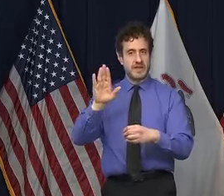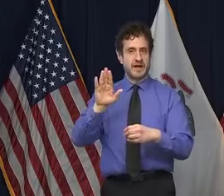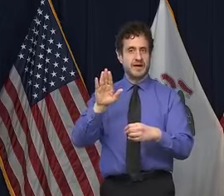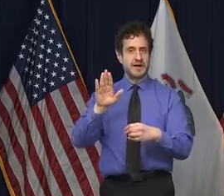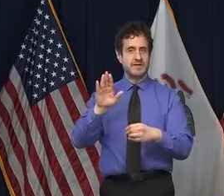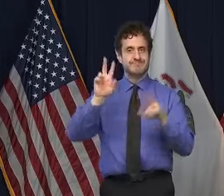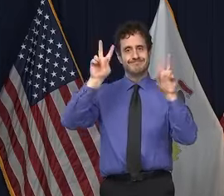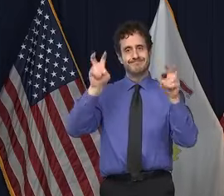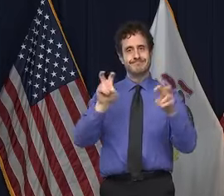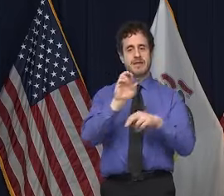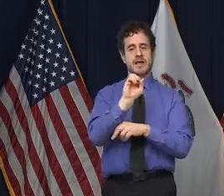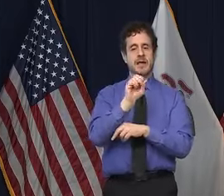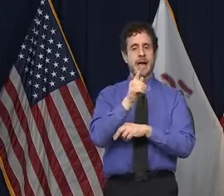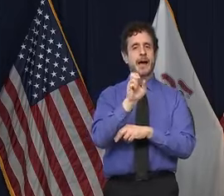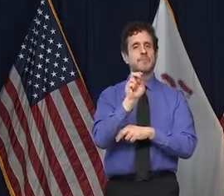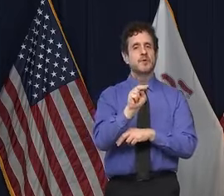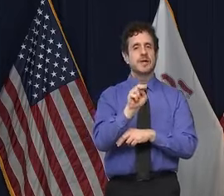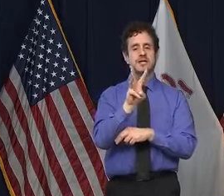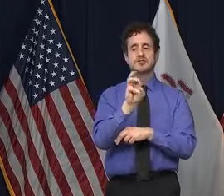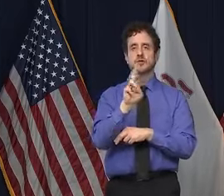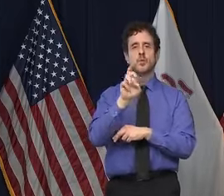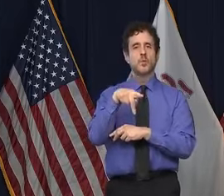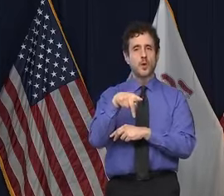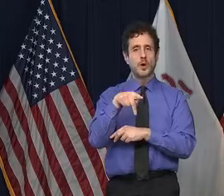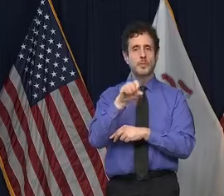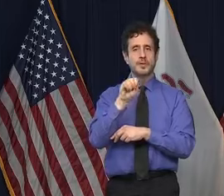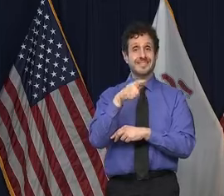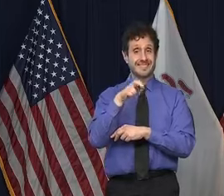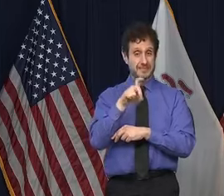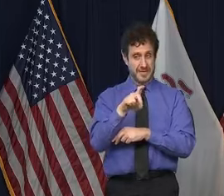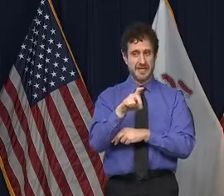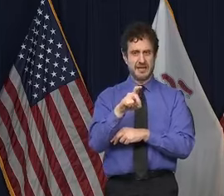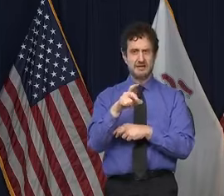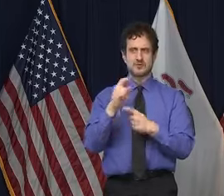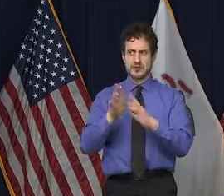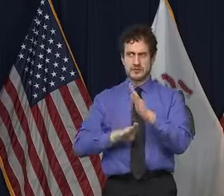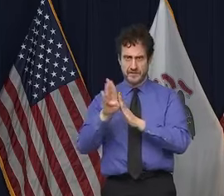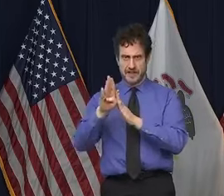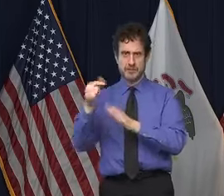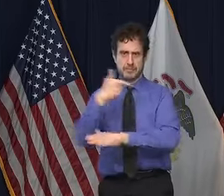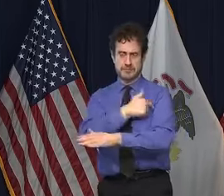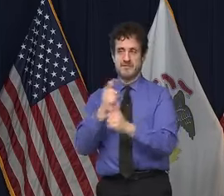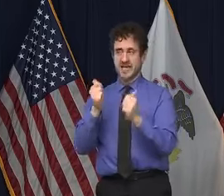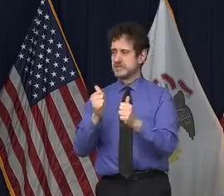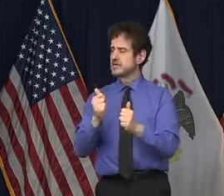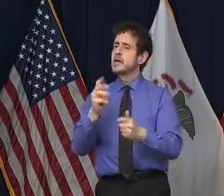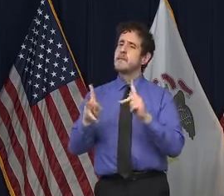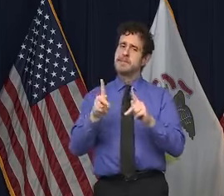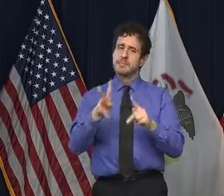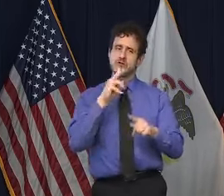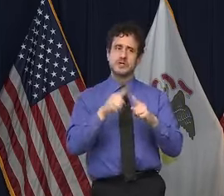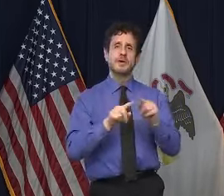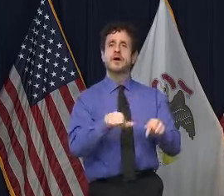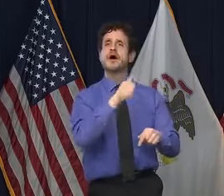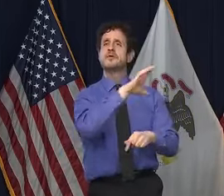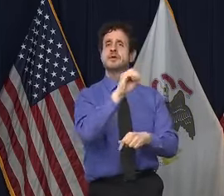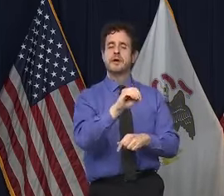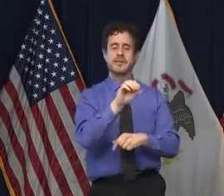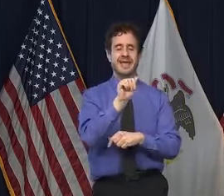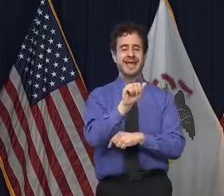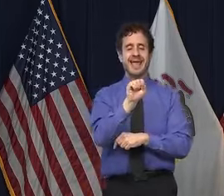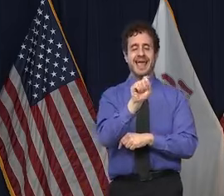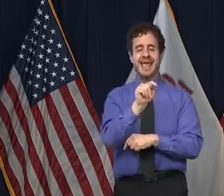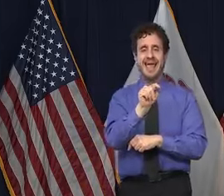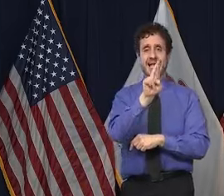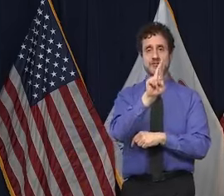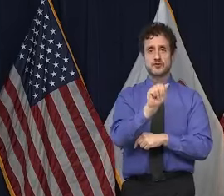coming through the pipeline. There was a, you know, some mention of the AstraZeneca vaccine, obviously Moderna